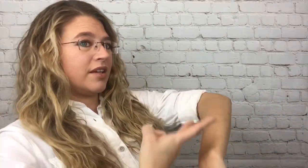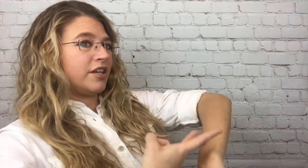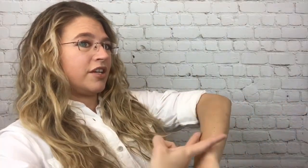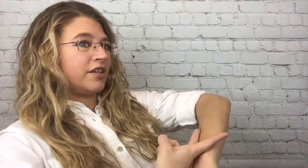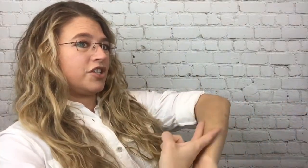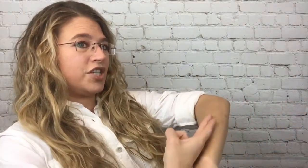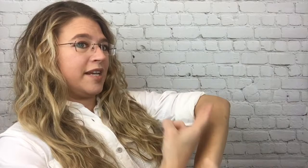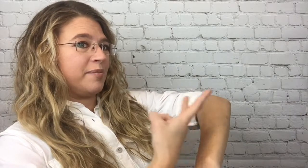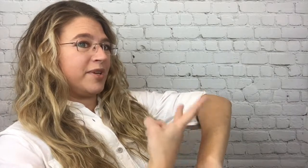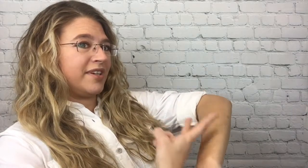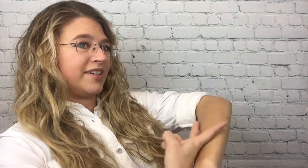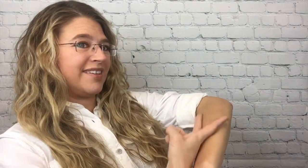Sheep.